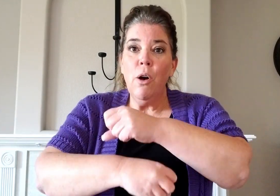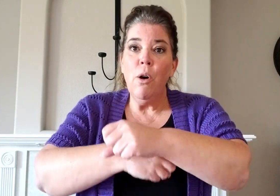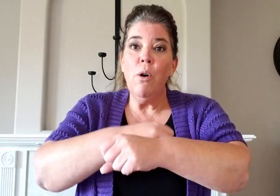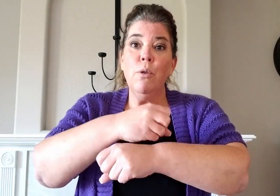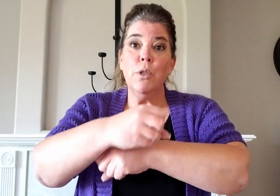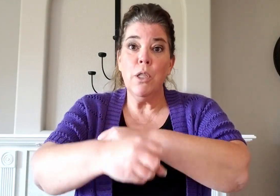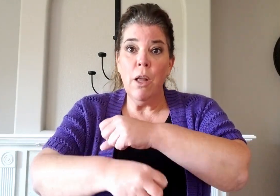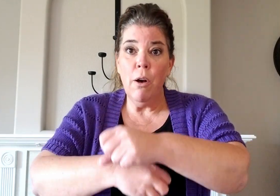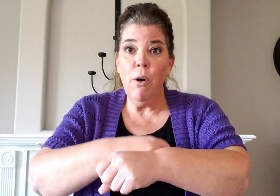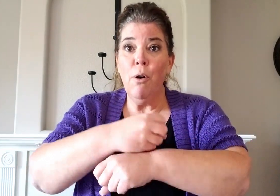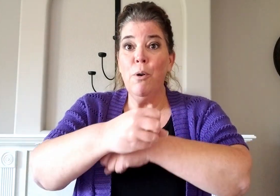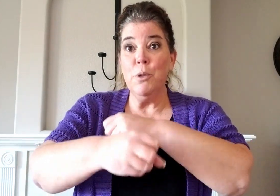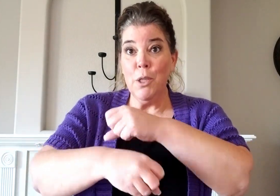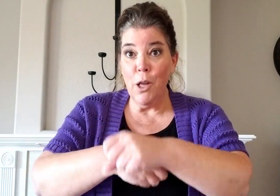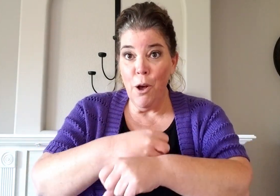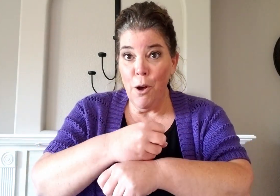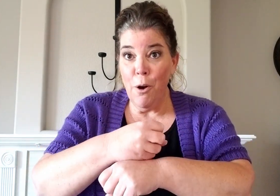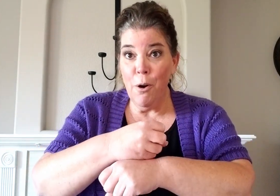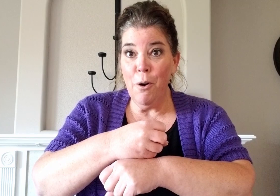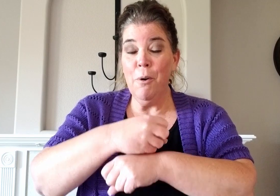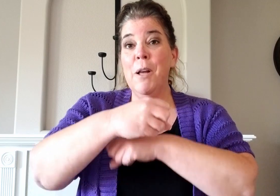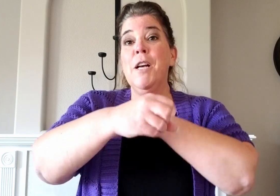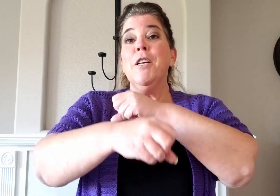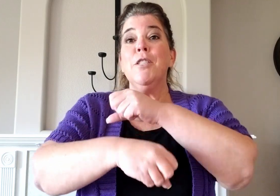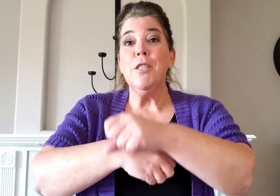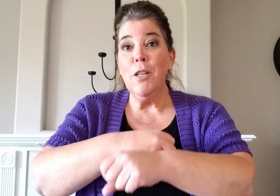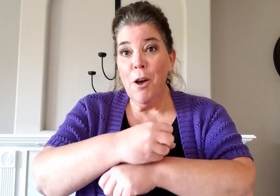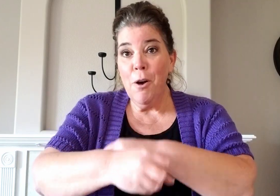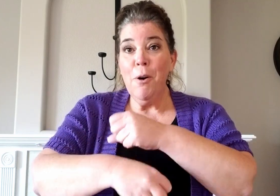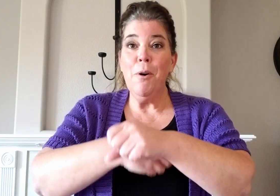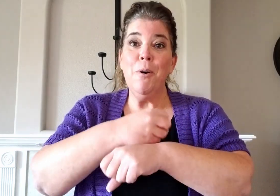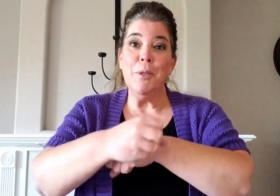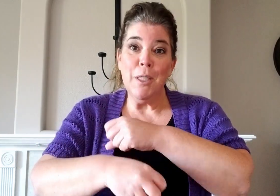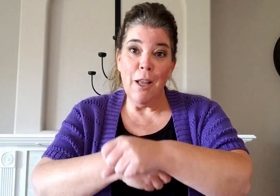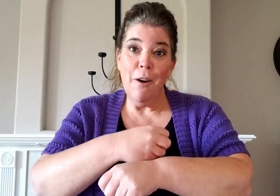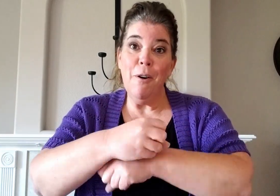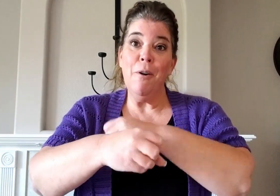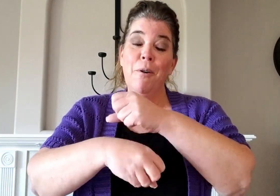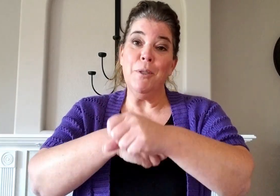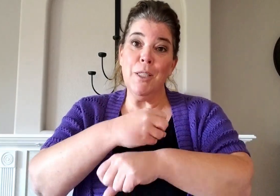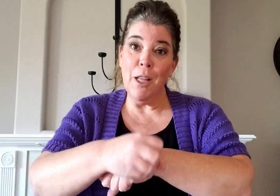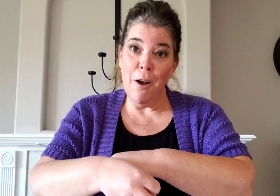slow slow slow slow slowly